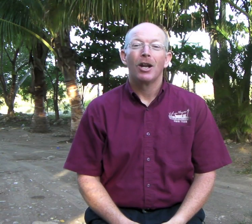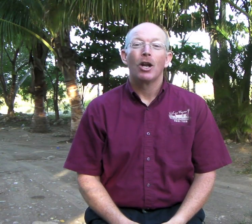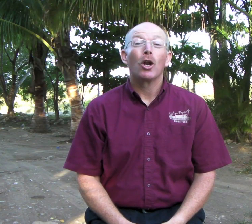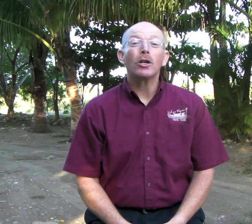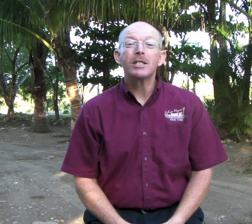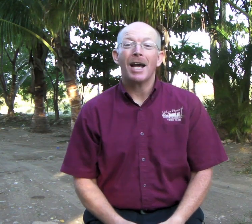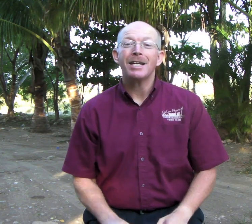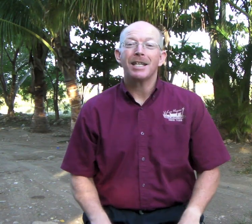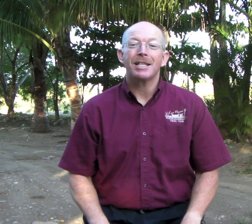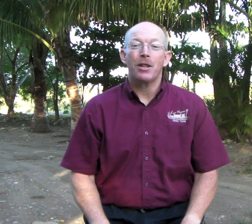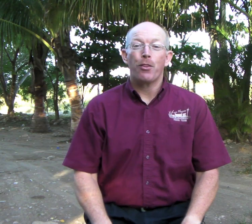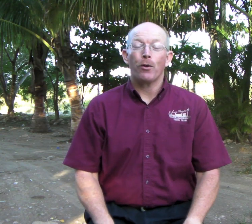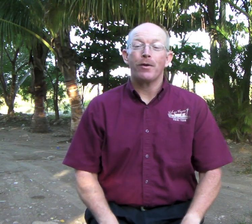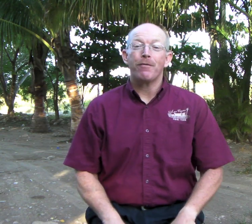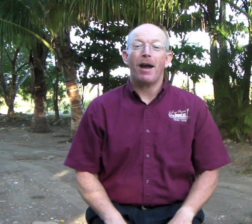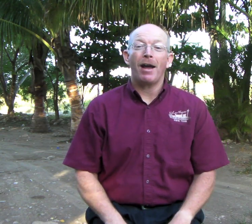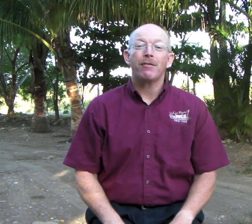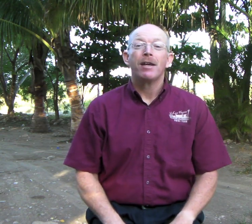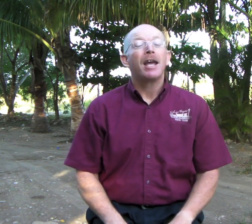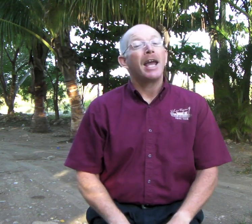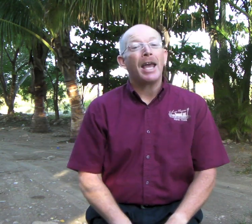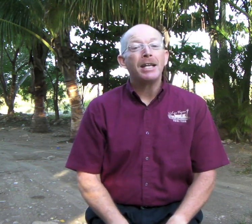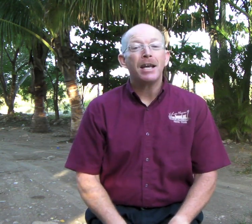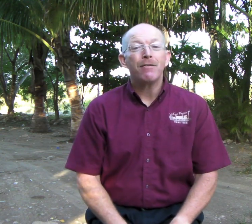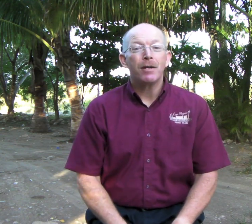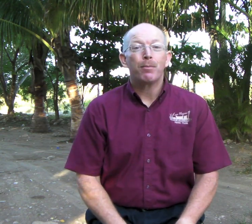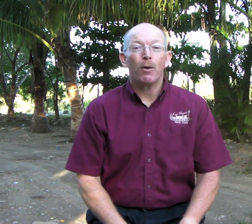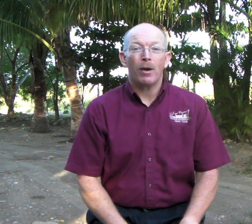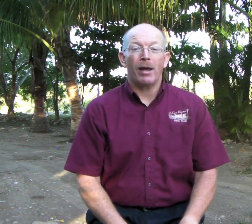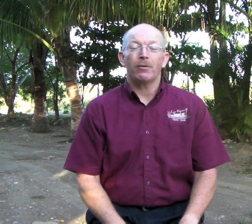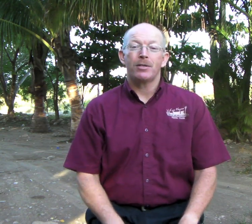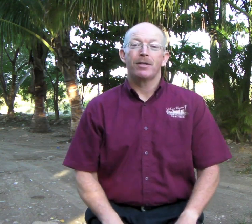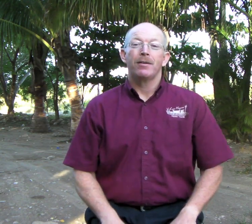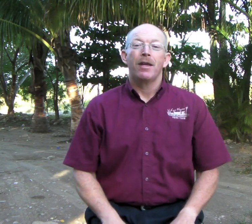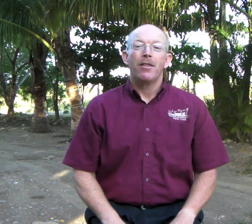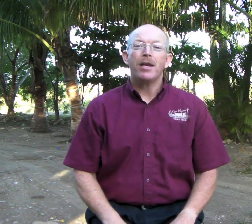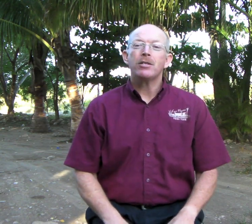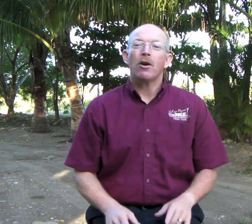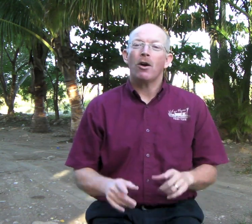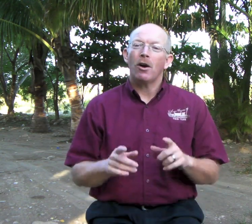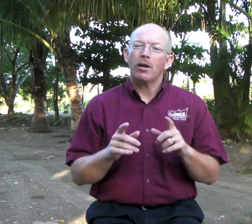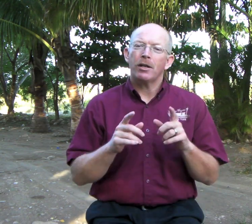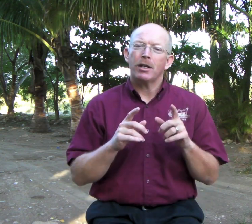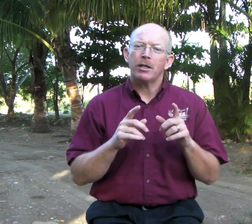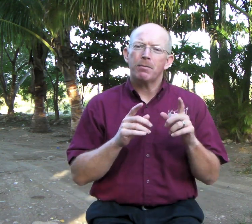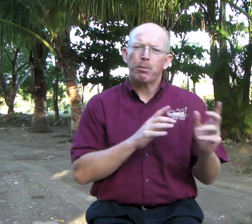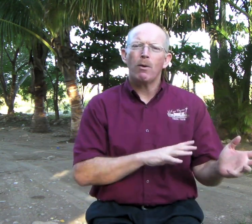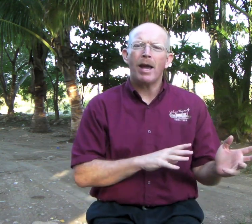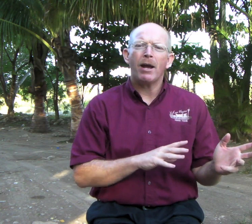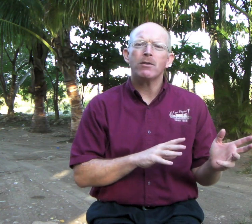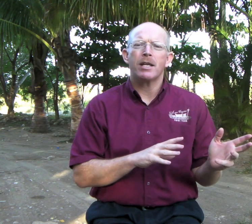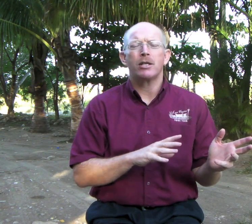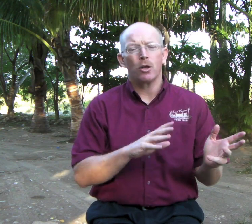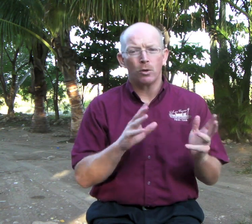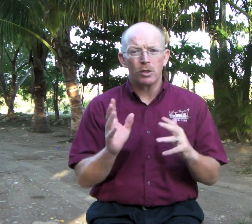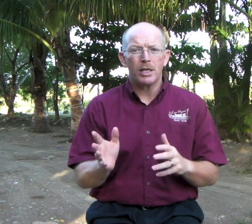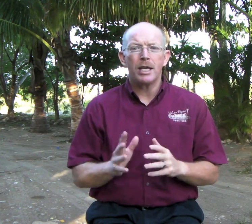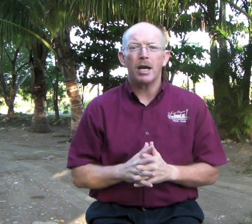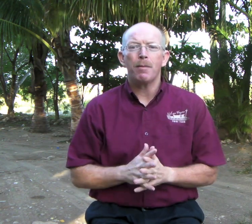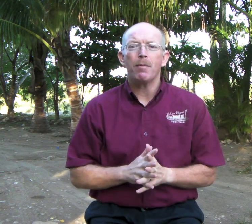Learn Signs Lesson 35, Indefinite Pronouns. These are pronouns that you'll see come up